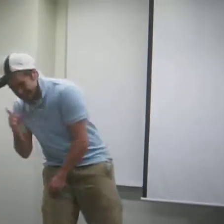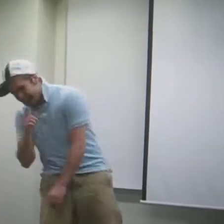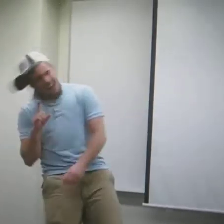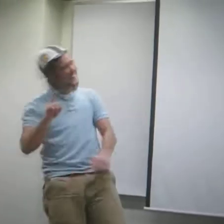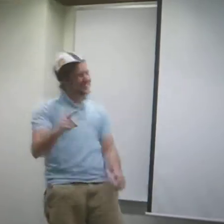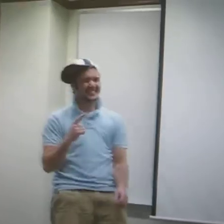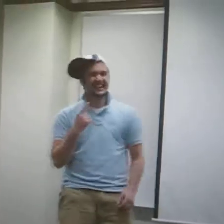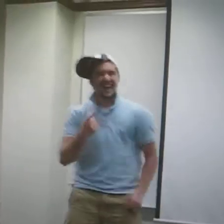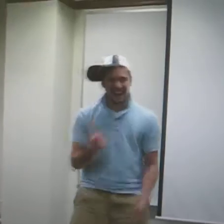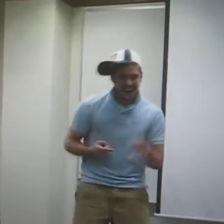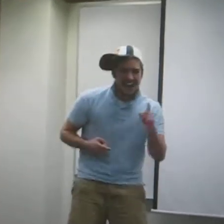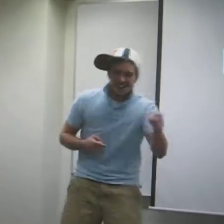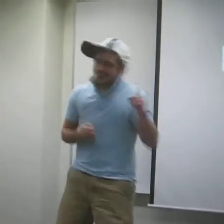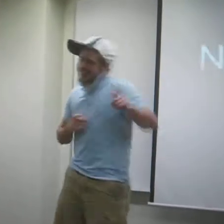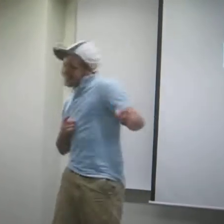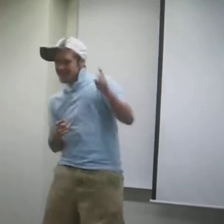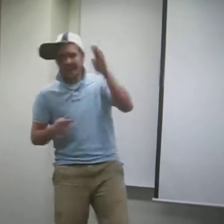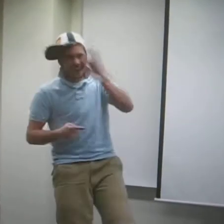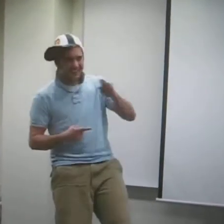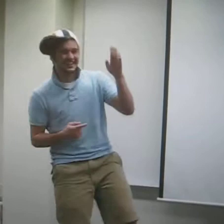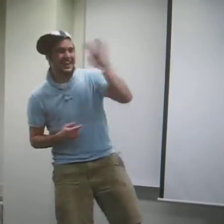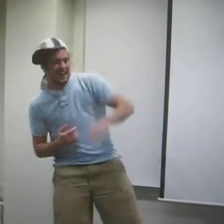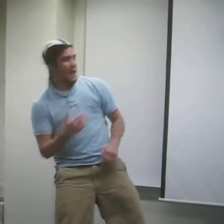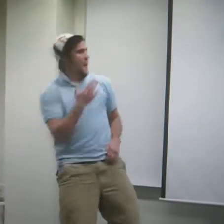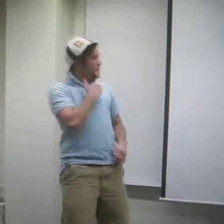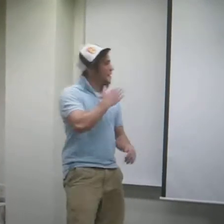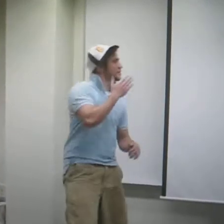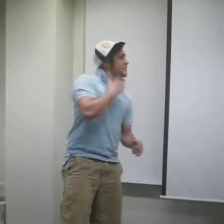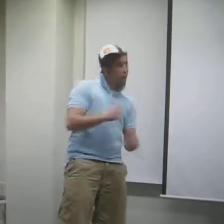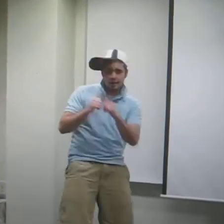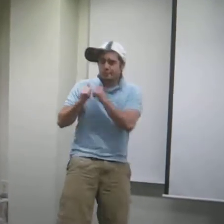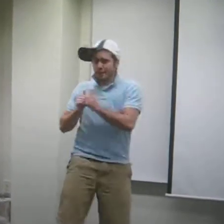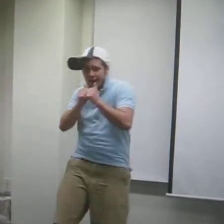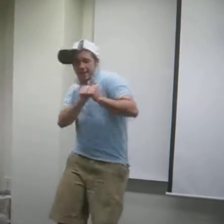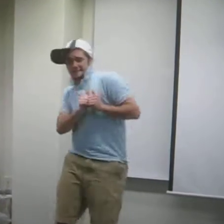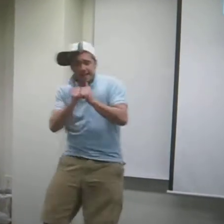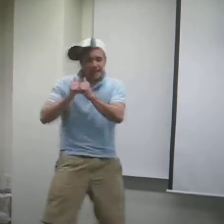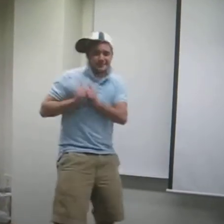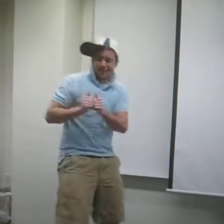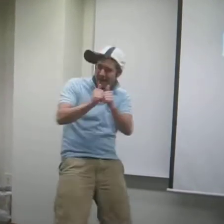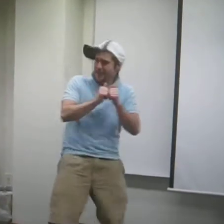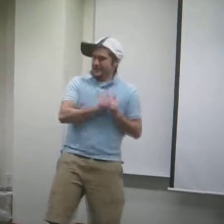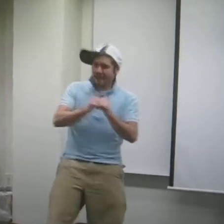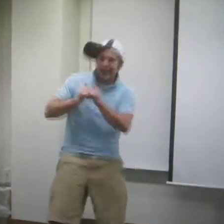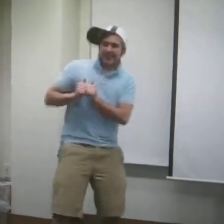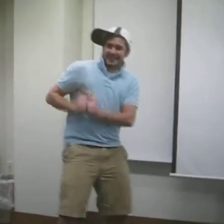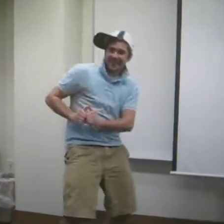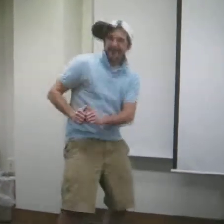my only, don't need to worry Baby, are you down, down, down, down, down?